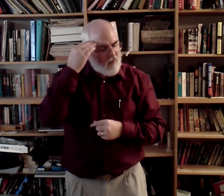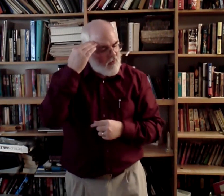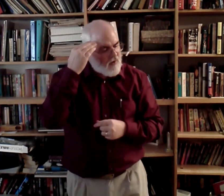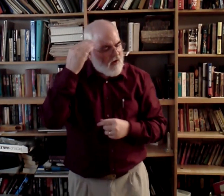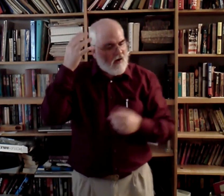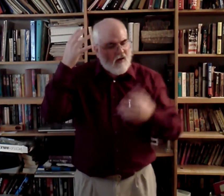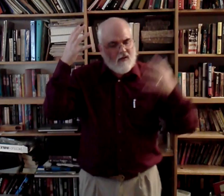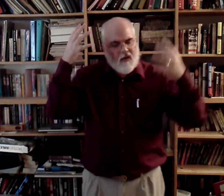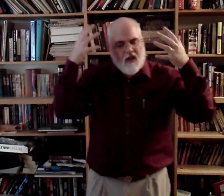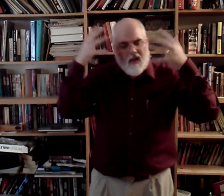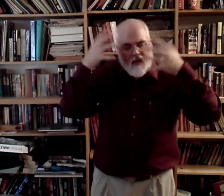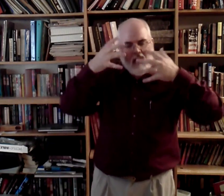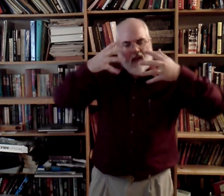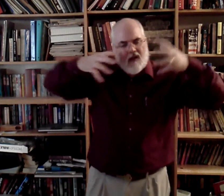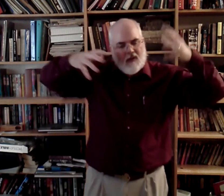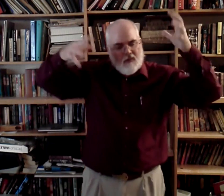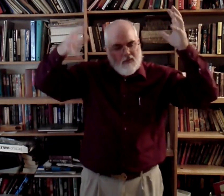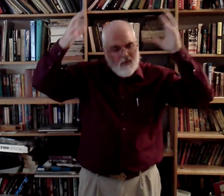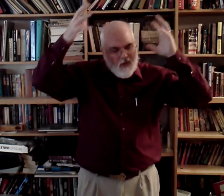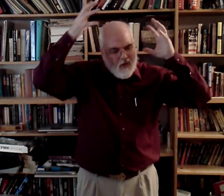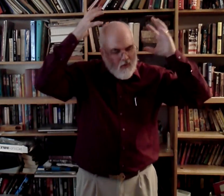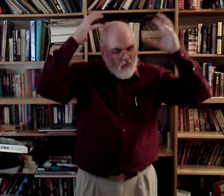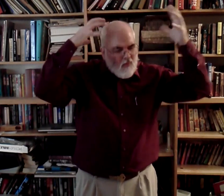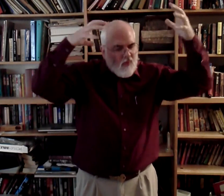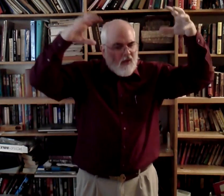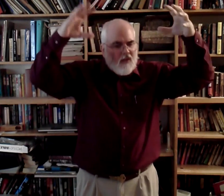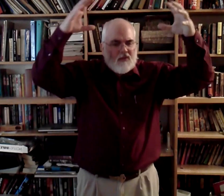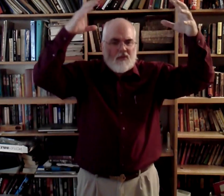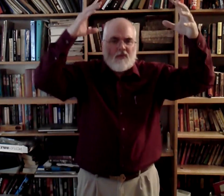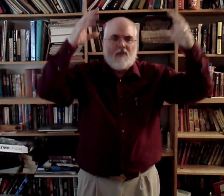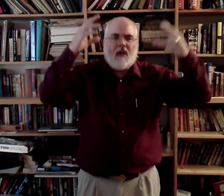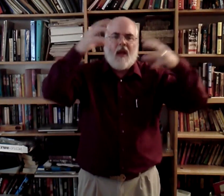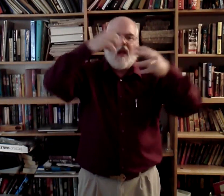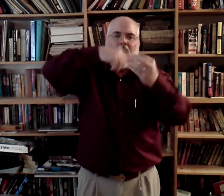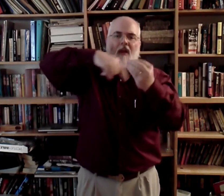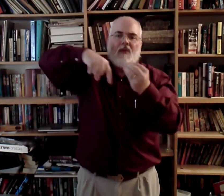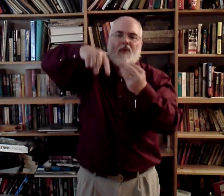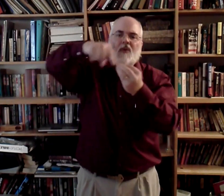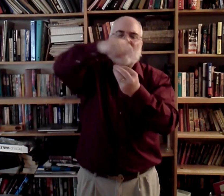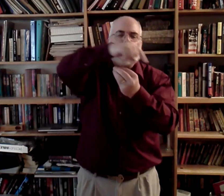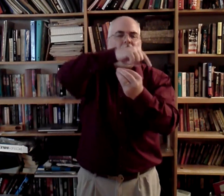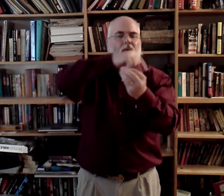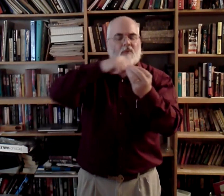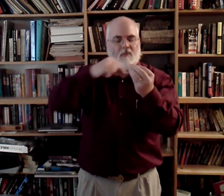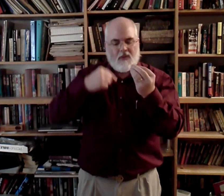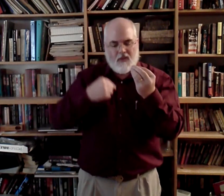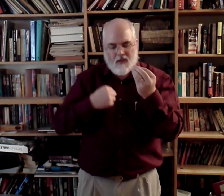dark clouds, now, will gather round me.